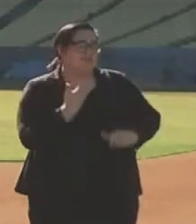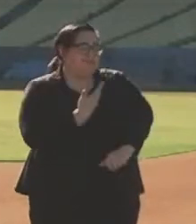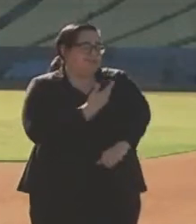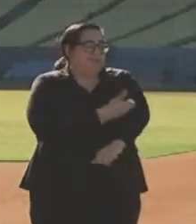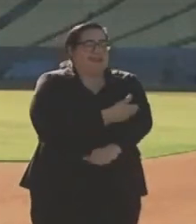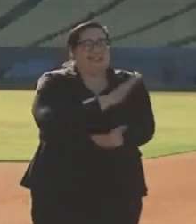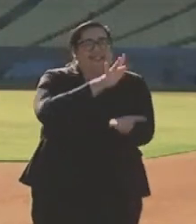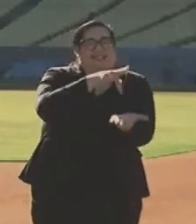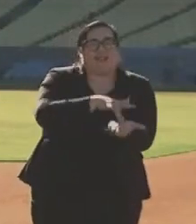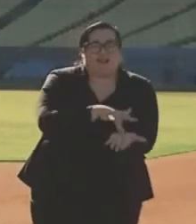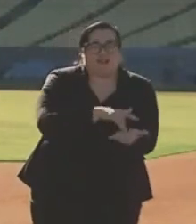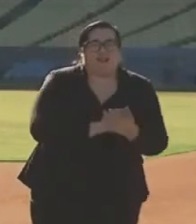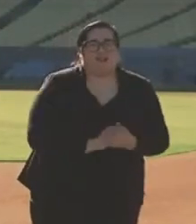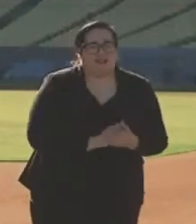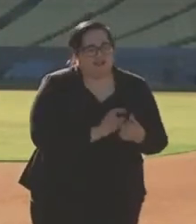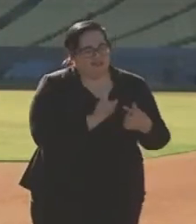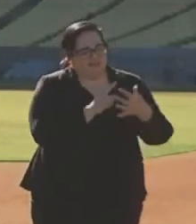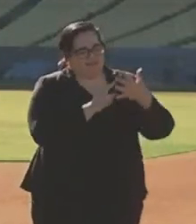center.